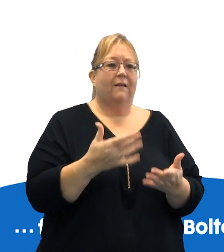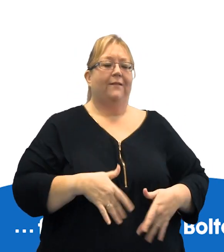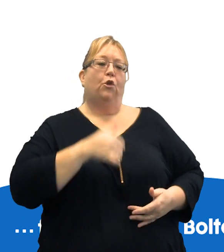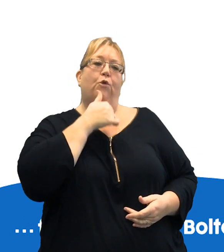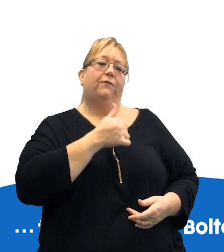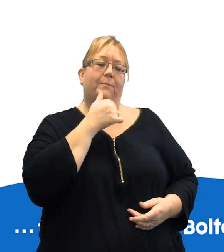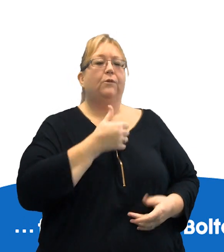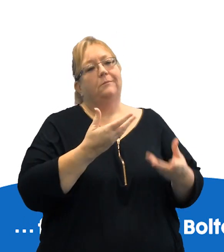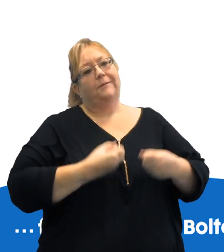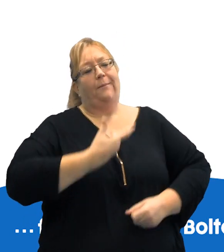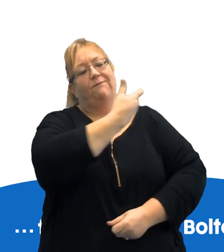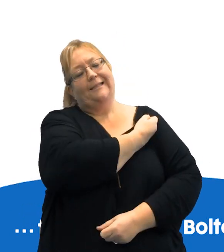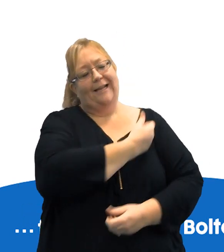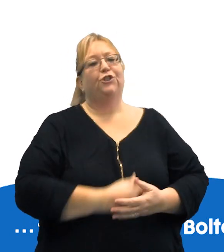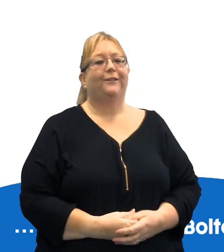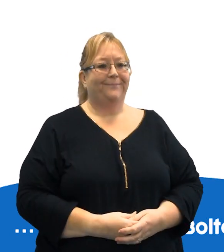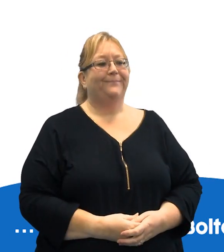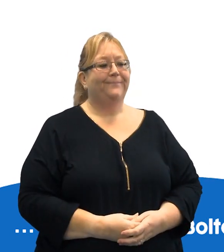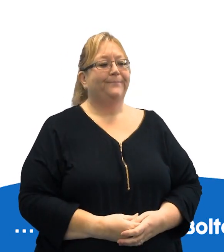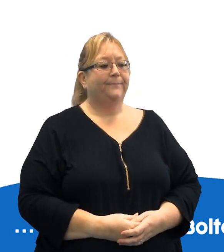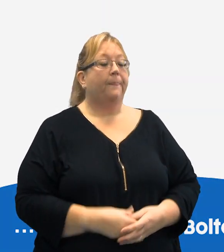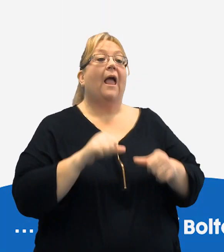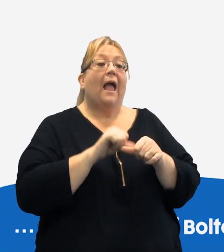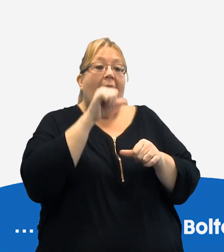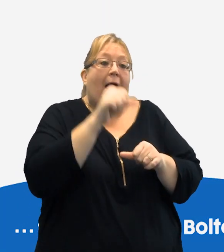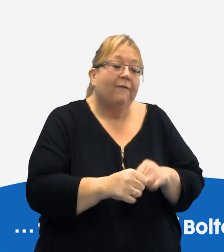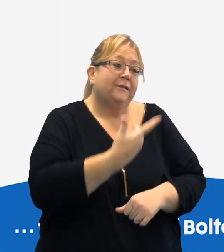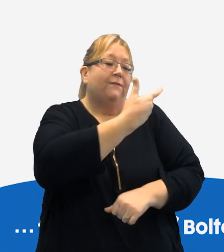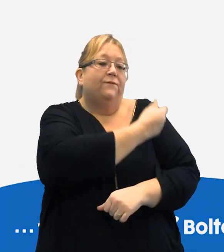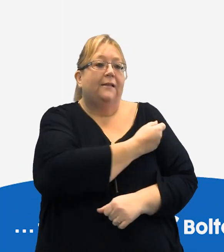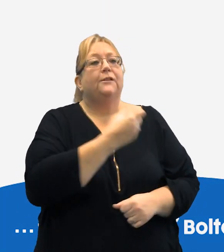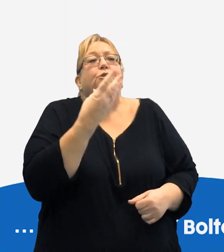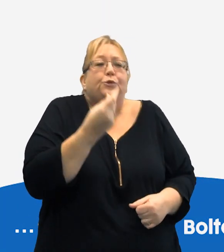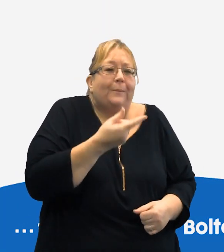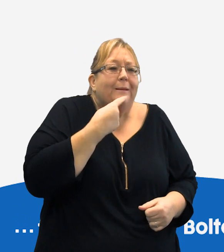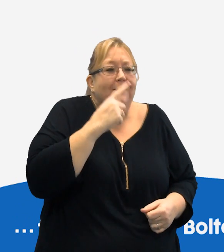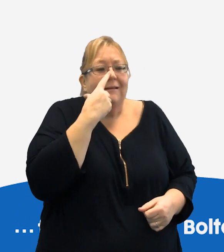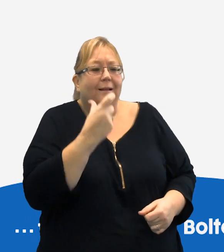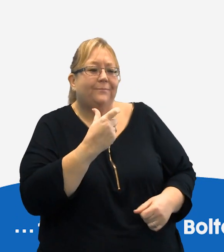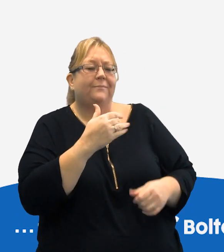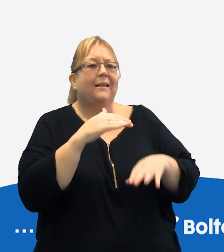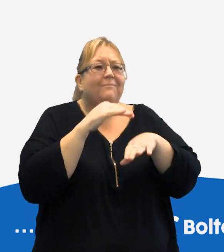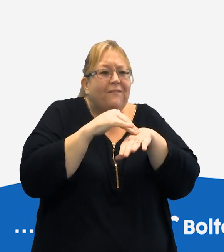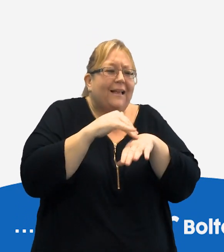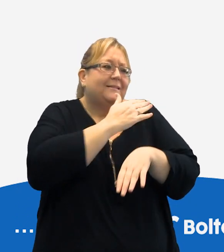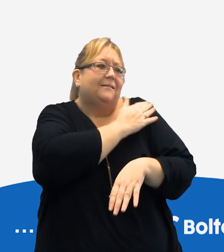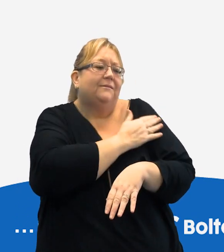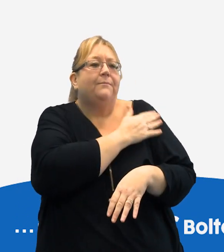and you'll feel comfortable to have your vaccinations. After the vaccines some people do experience some mild side effects. This